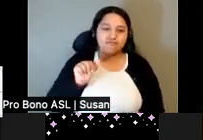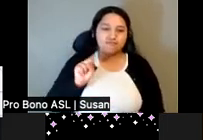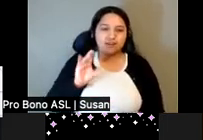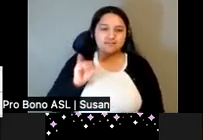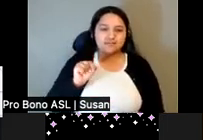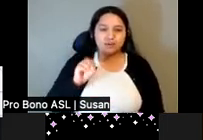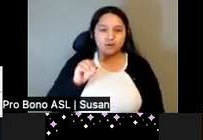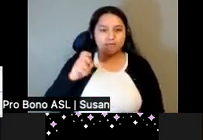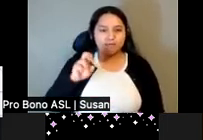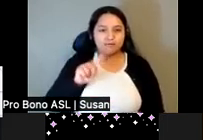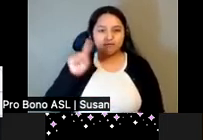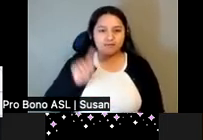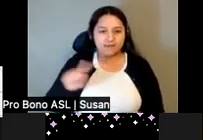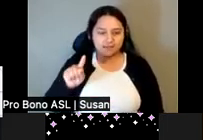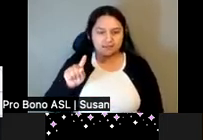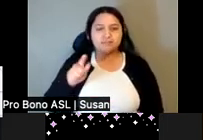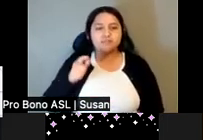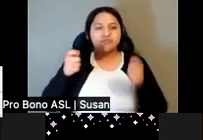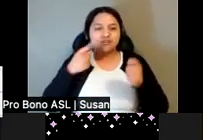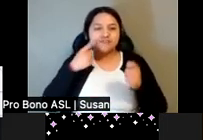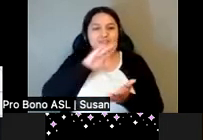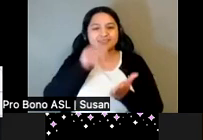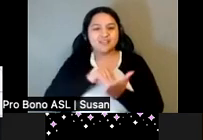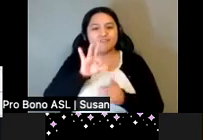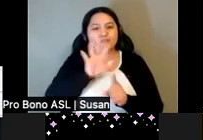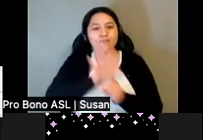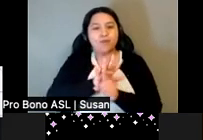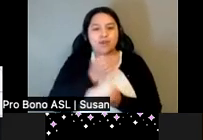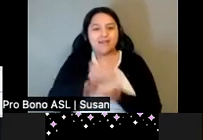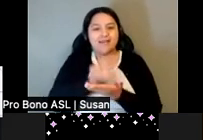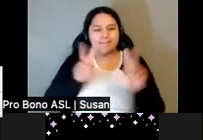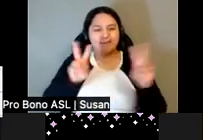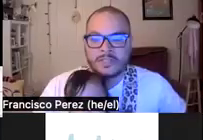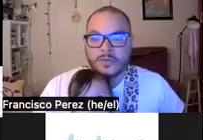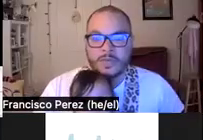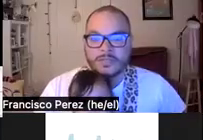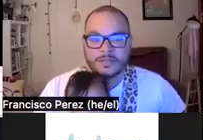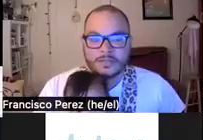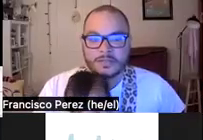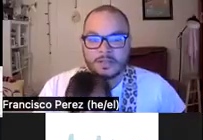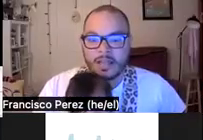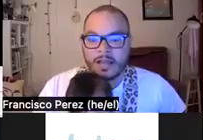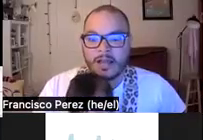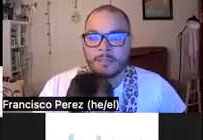Center for Popular Economics. And we're here today because we are living in a municipalist moment.